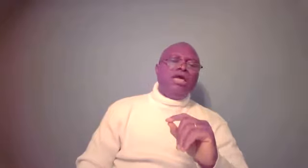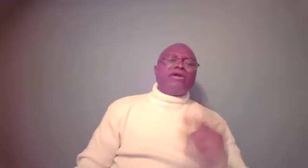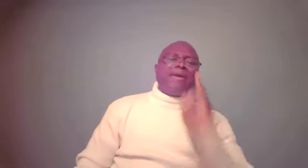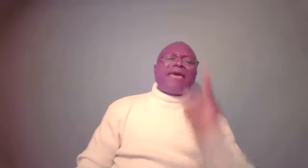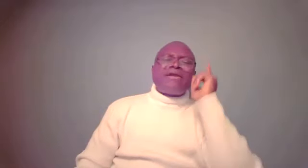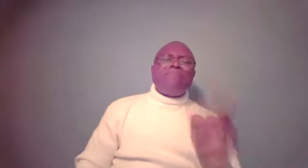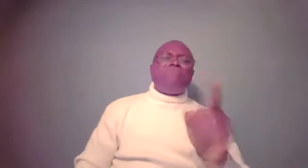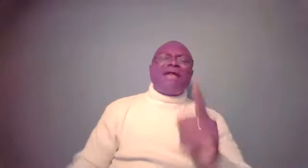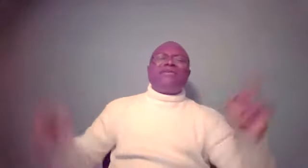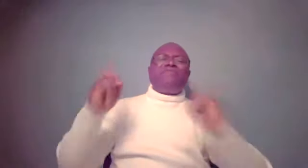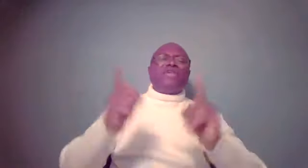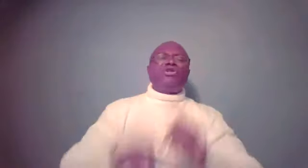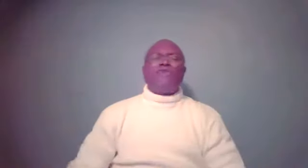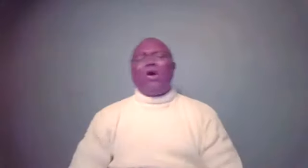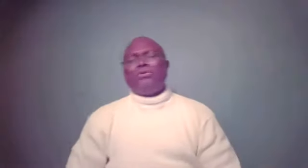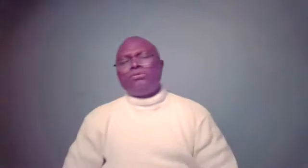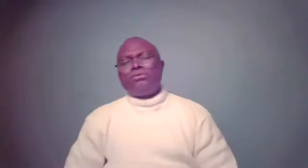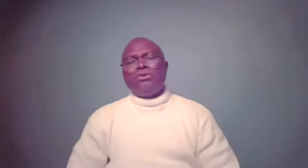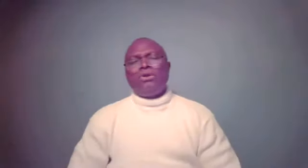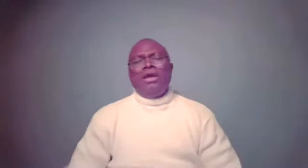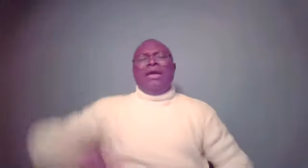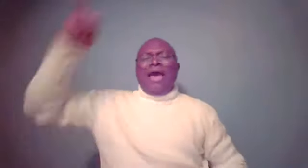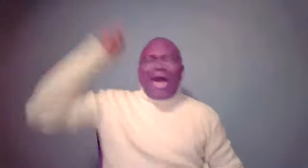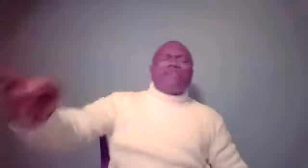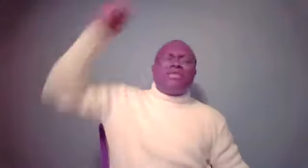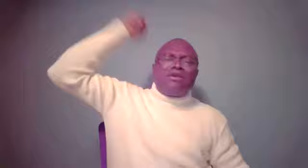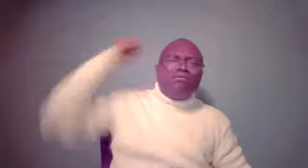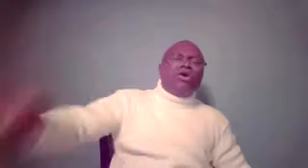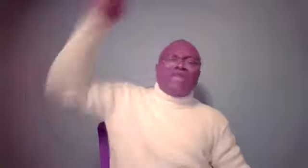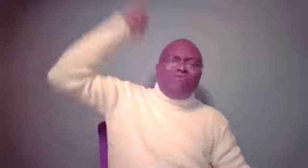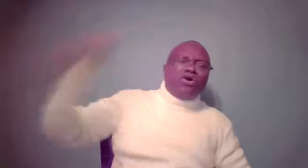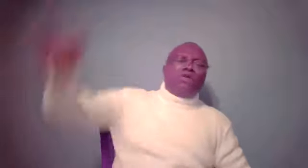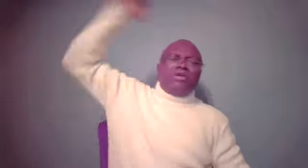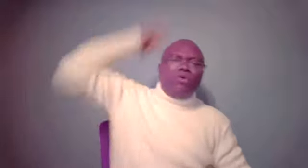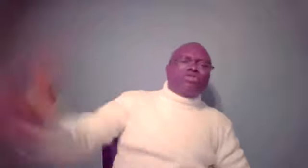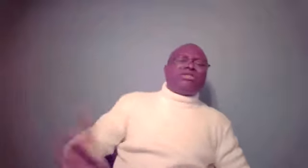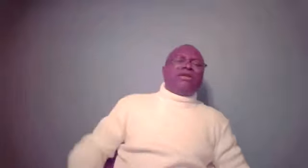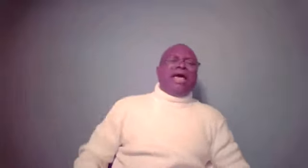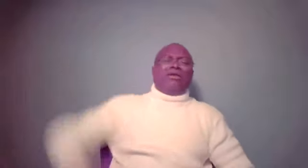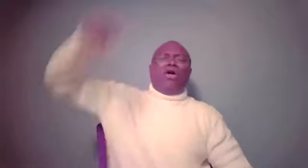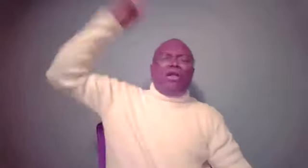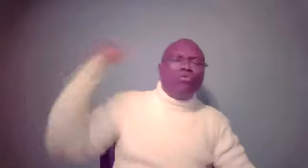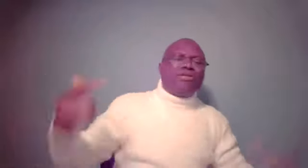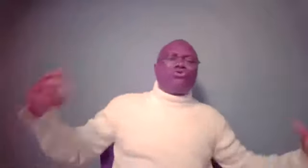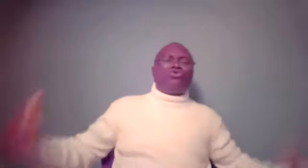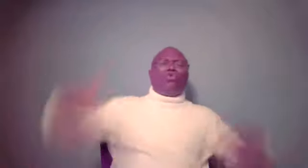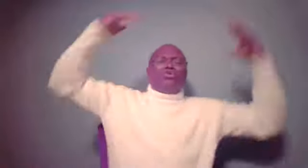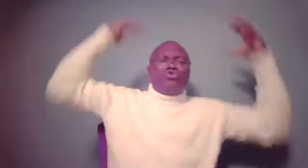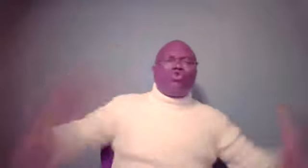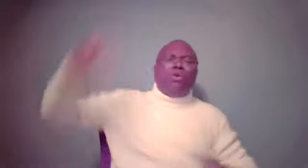Rebecca remembered the revelation of God. Isaac must have forgotten. He was senile. All he wanted to do was to do what